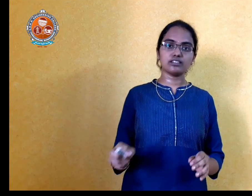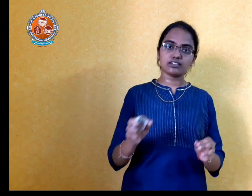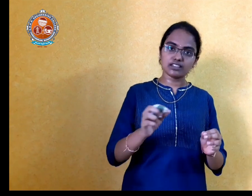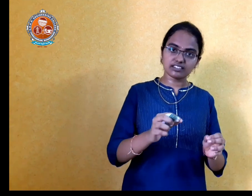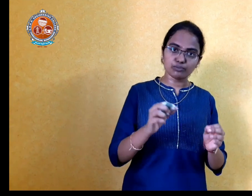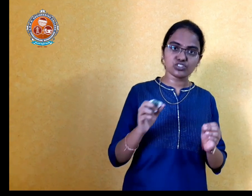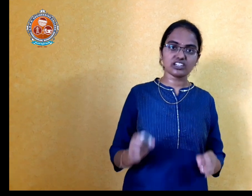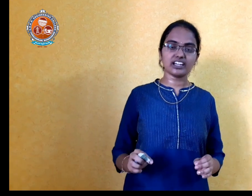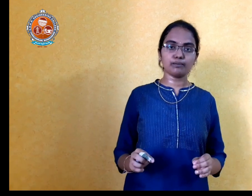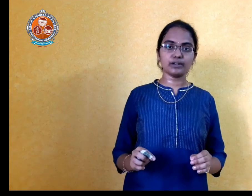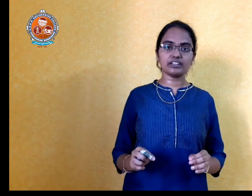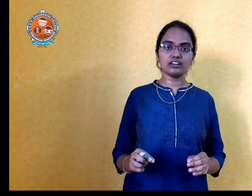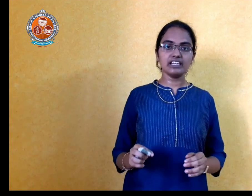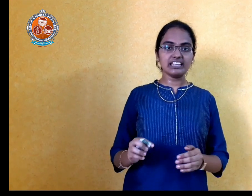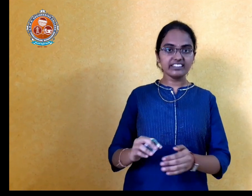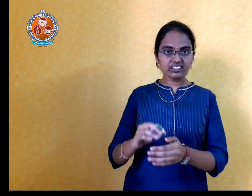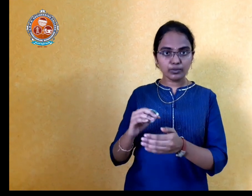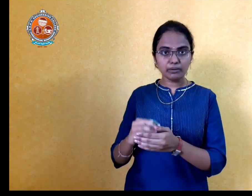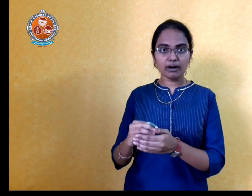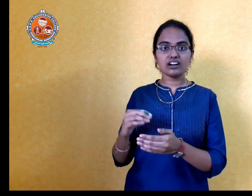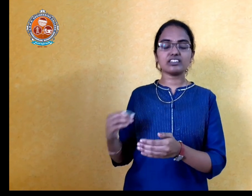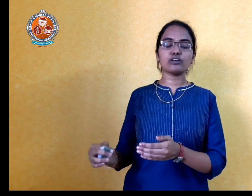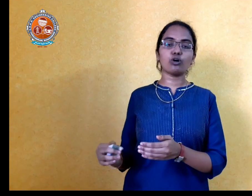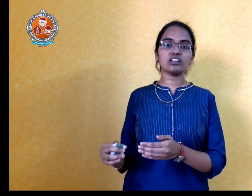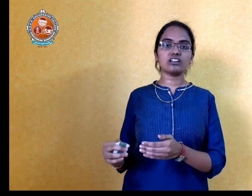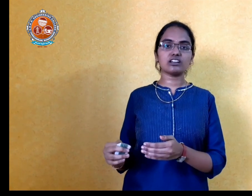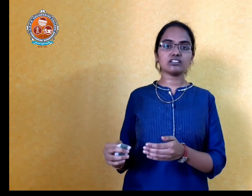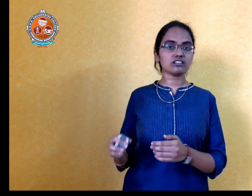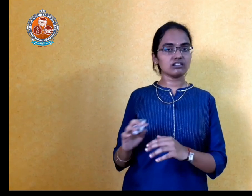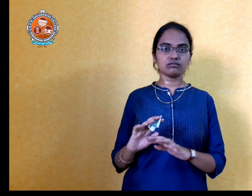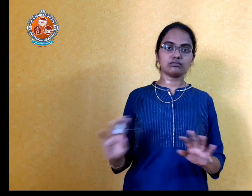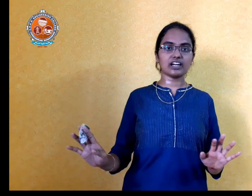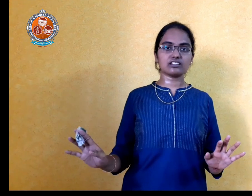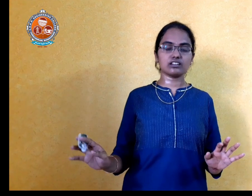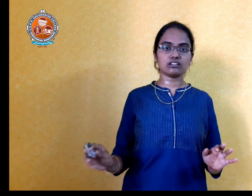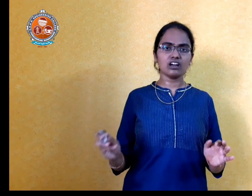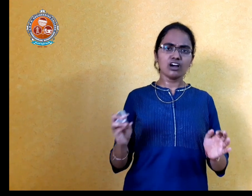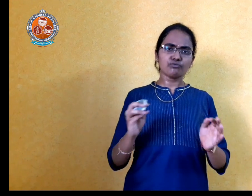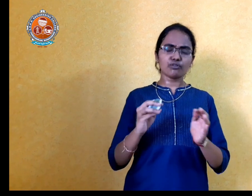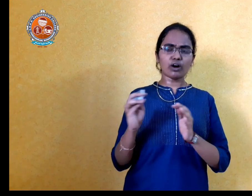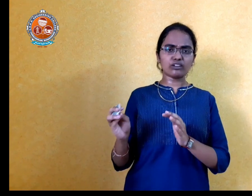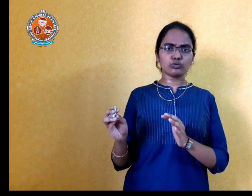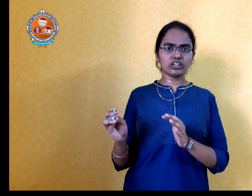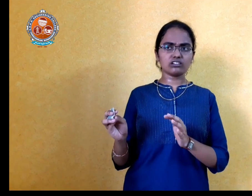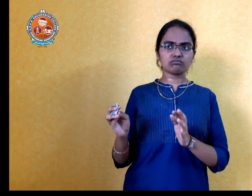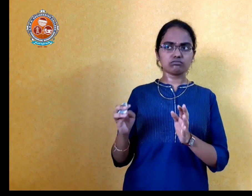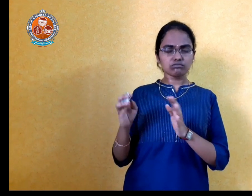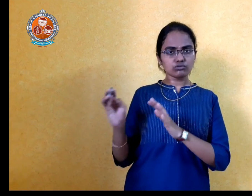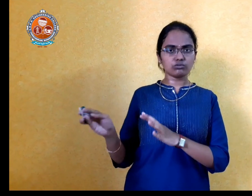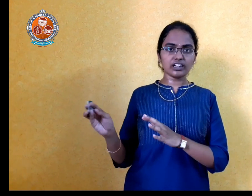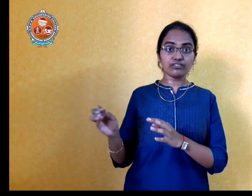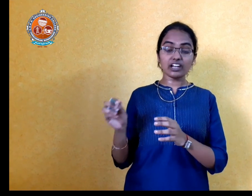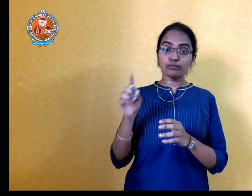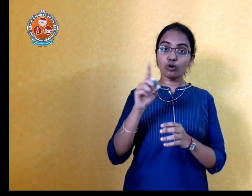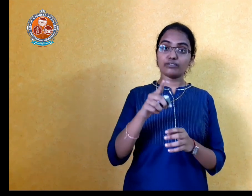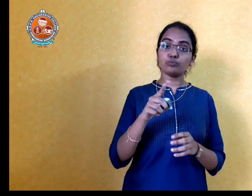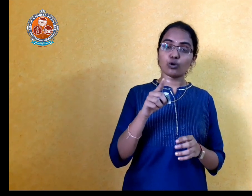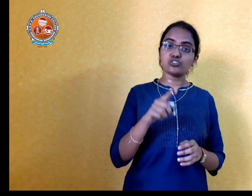This is the subject I completed. These many marks I got in the test. That's it. For one week. Even I am having project